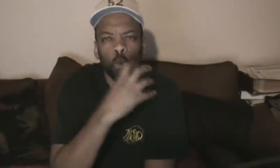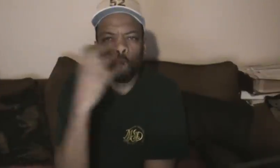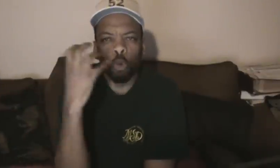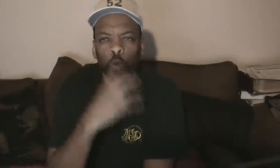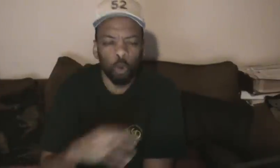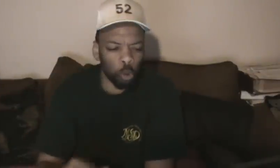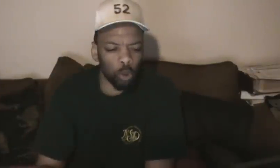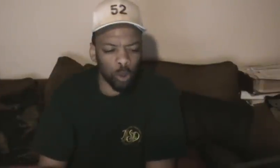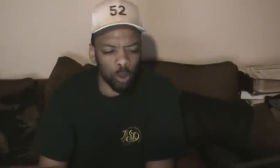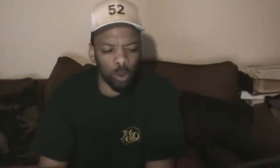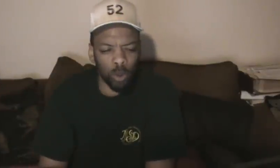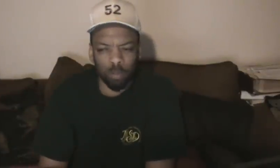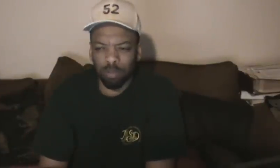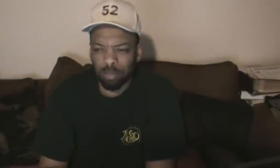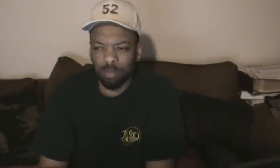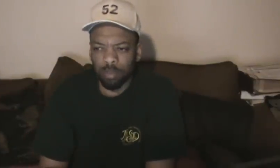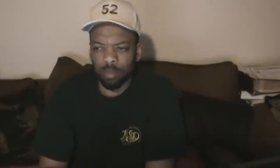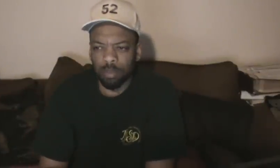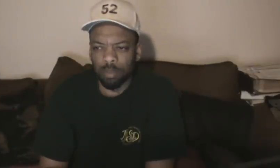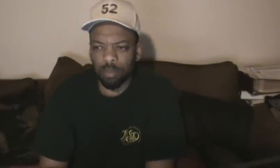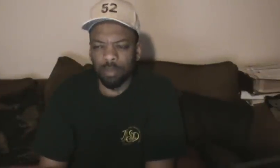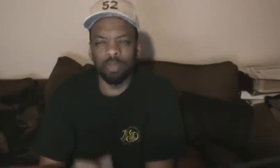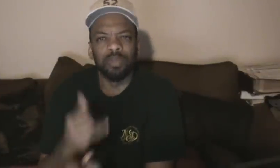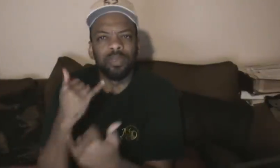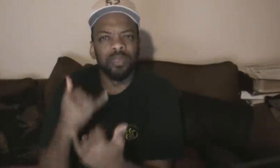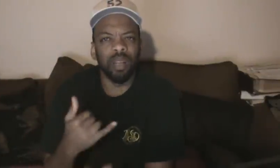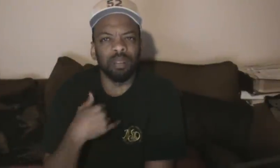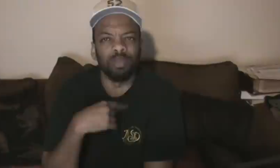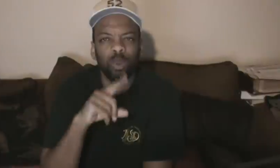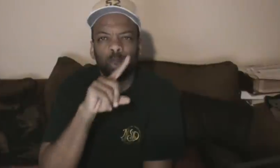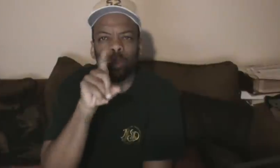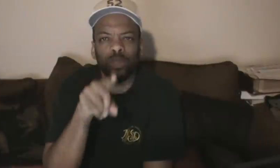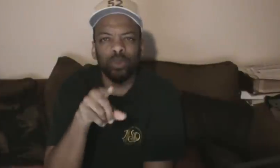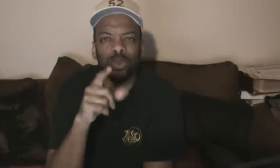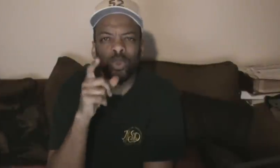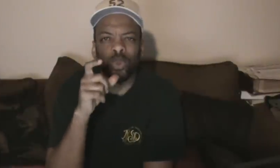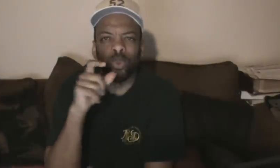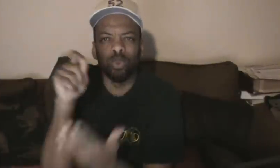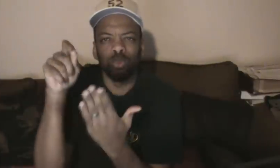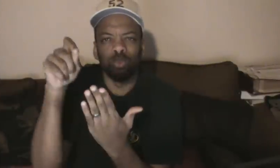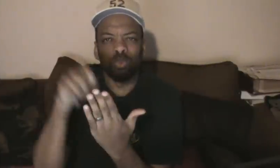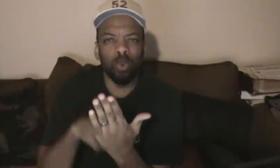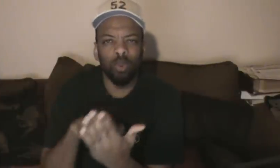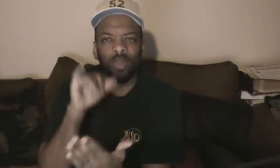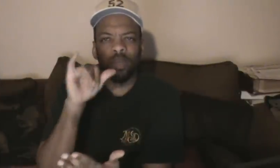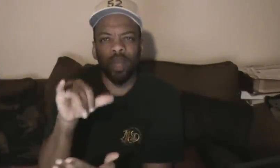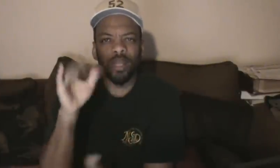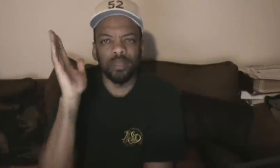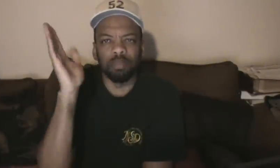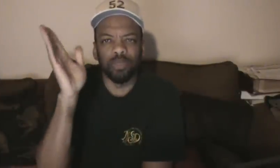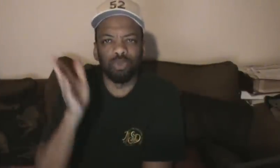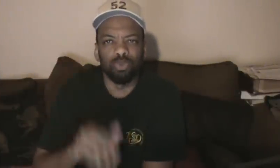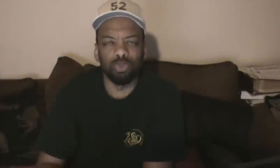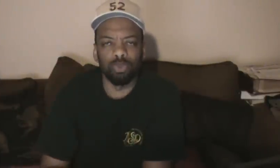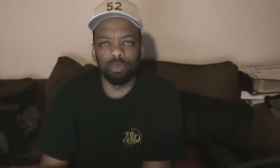watches, cars, and other devices, plus thousands of energy-efficient light bulbs like LEDs,